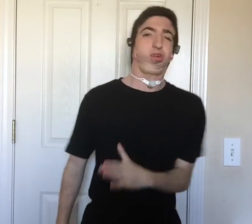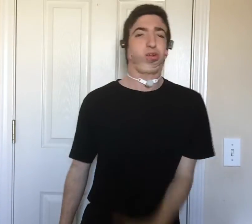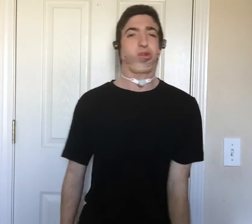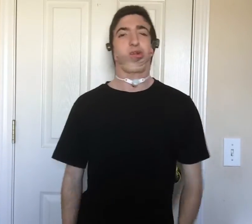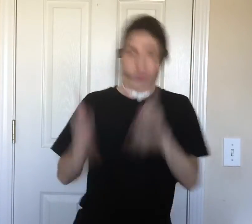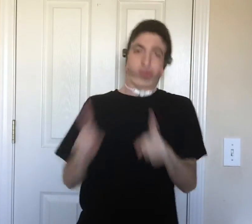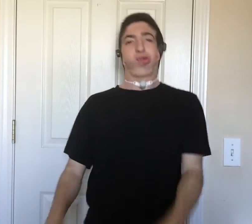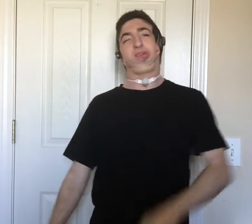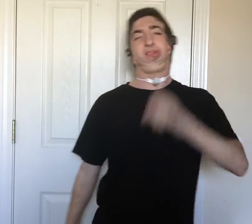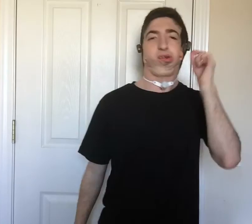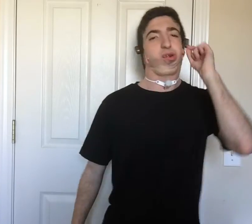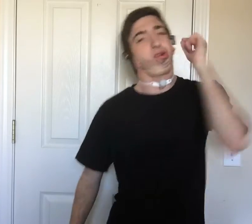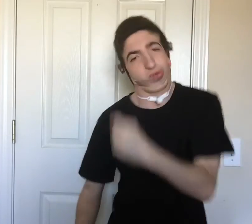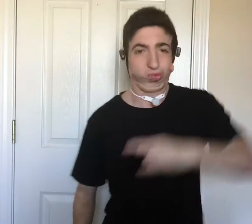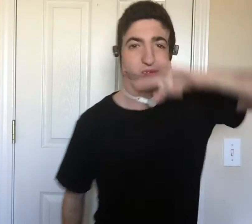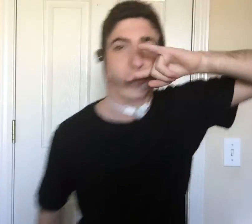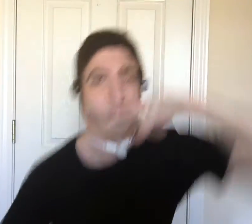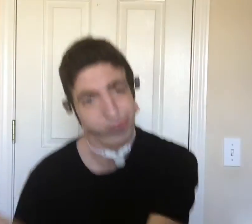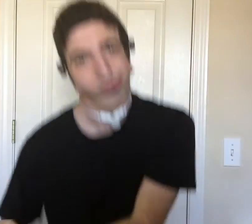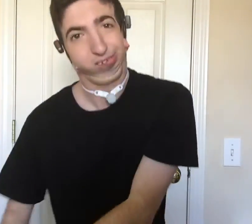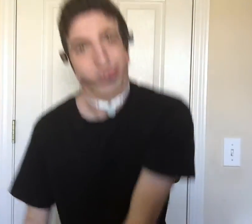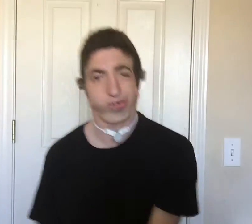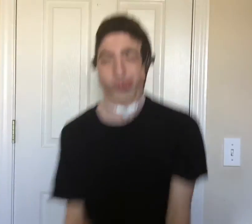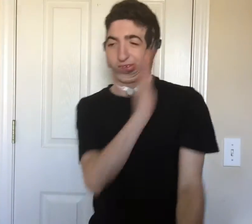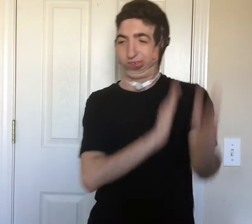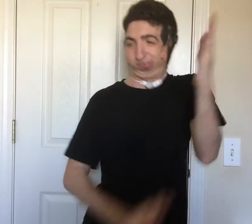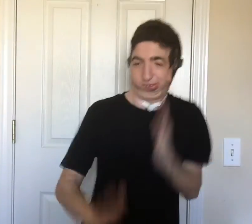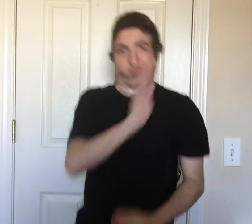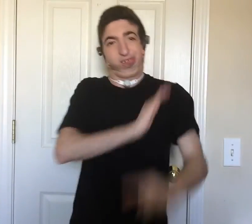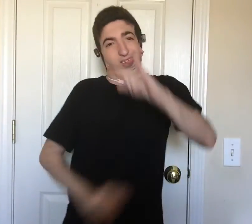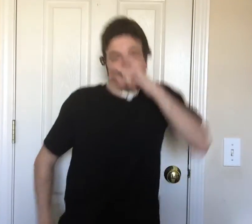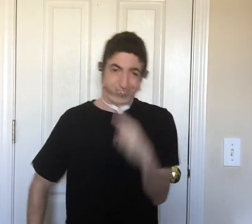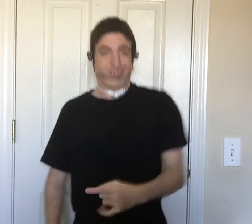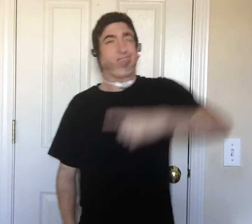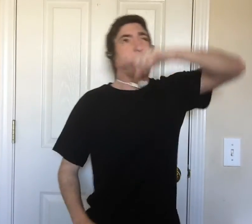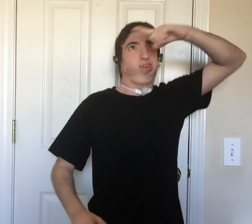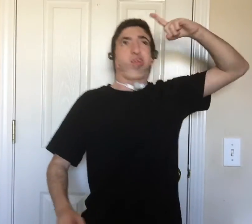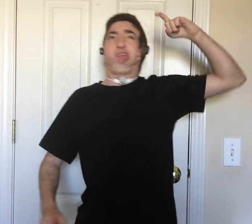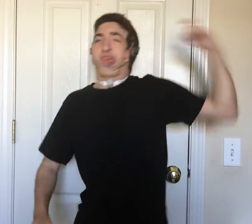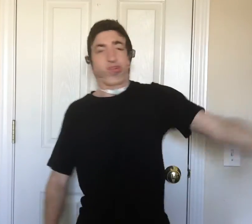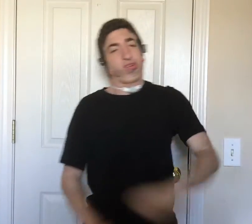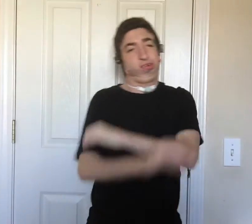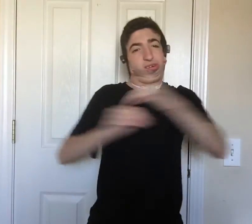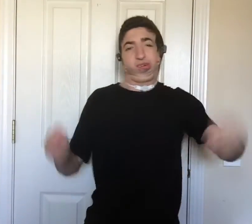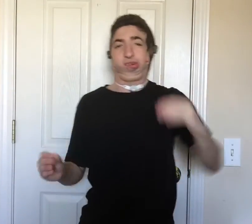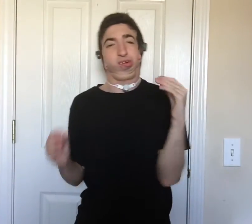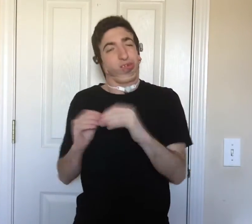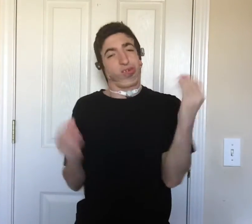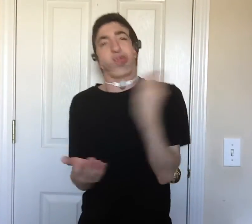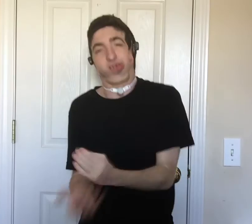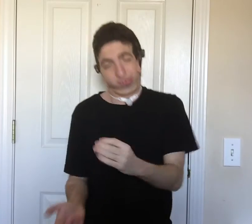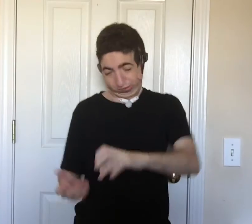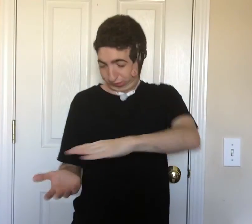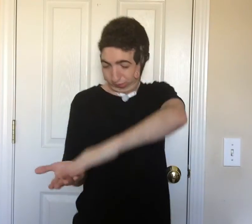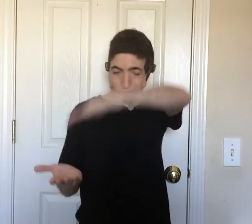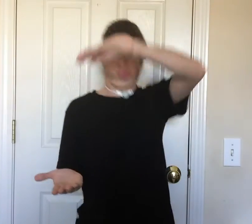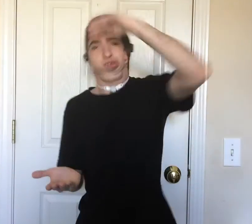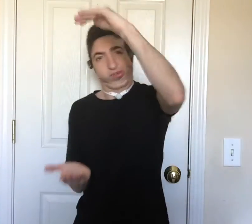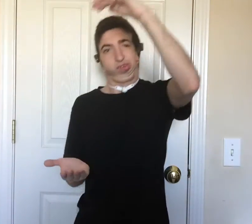So up, so Chuck. I'm a cool kid. yo, I once was a kid. All I had was a dream. More money, more problems. When I get it, I'm a pile it up. Now I'm